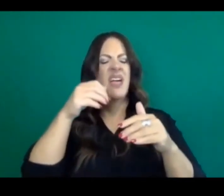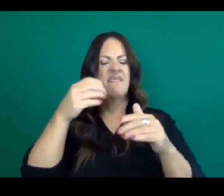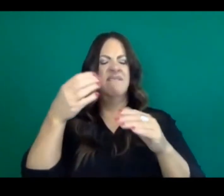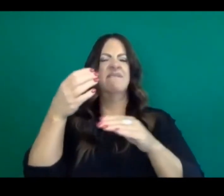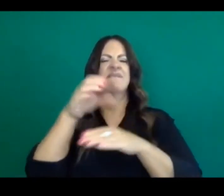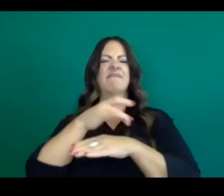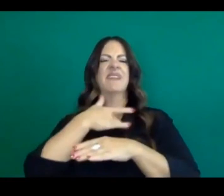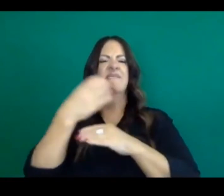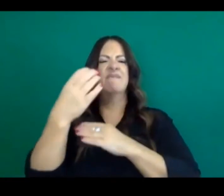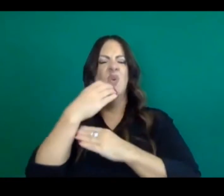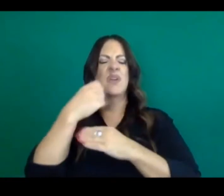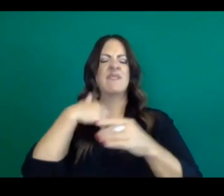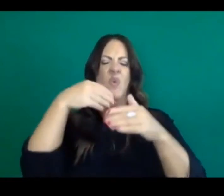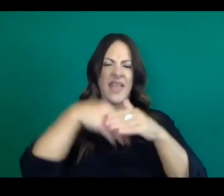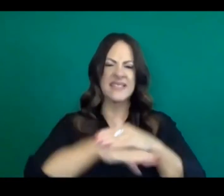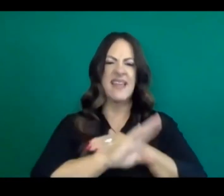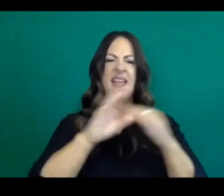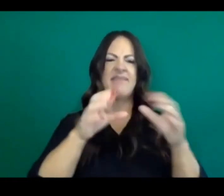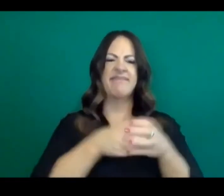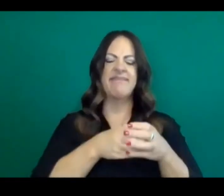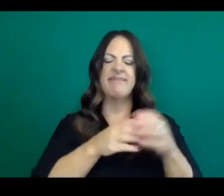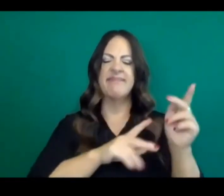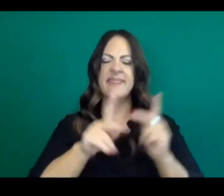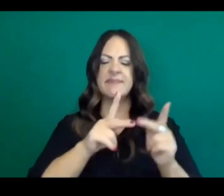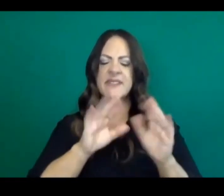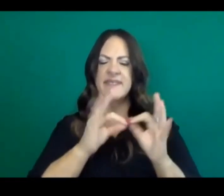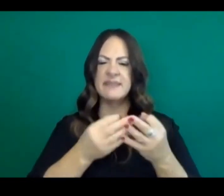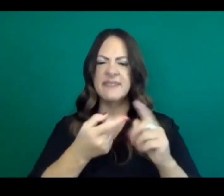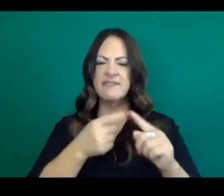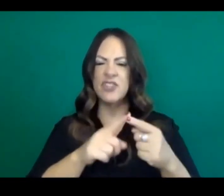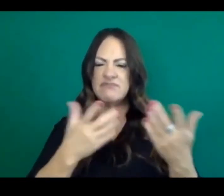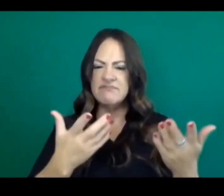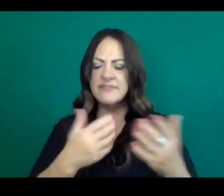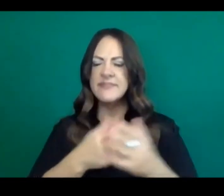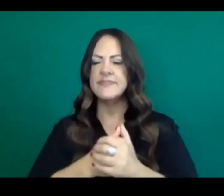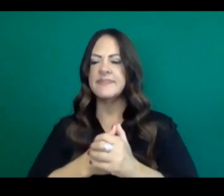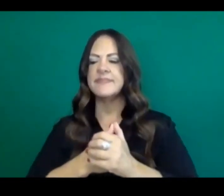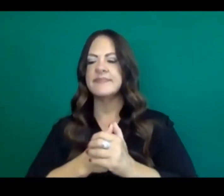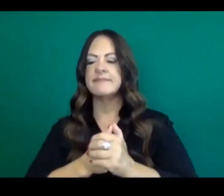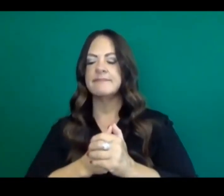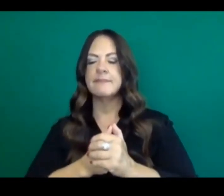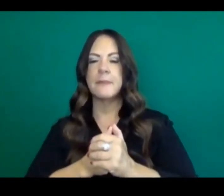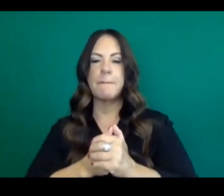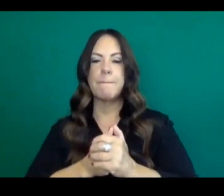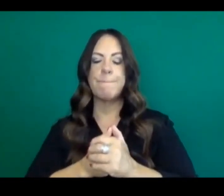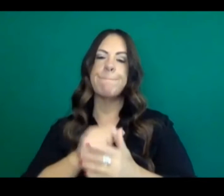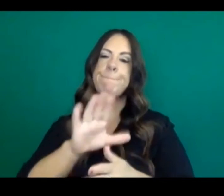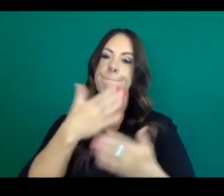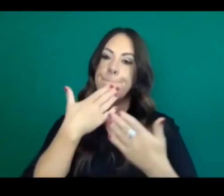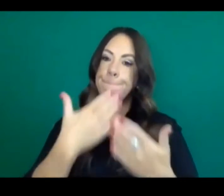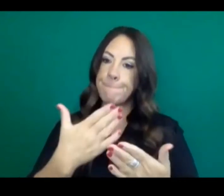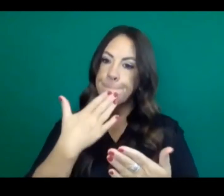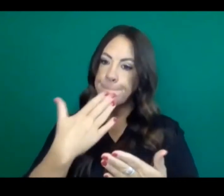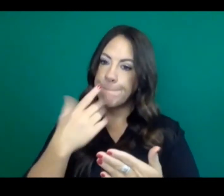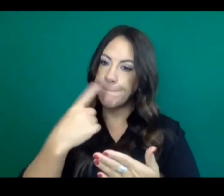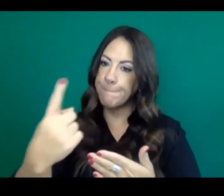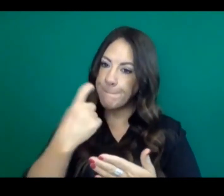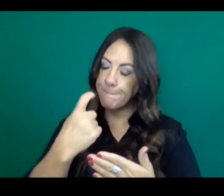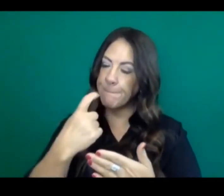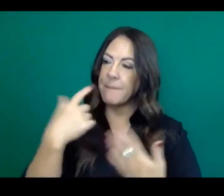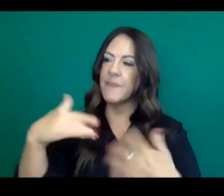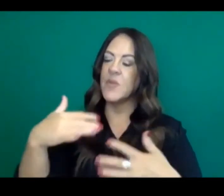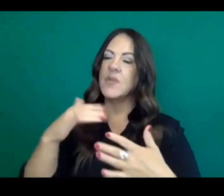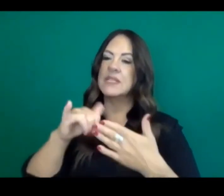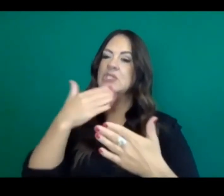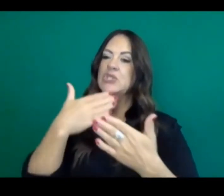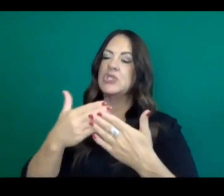I think two things come to mind. First, thank you for the question. It's always great to have an opportunity to